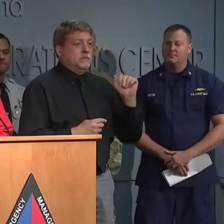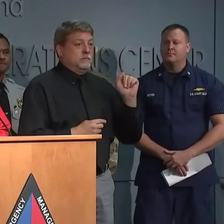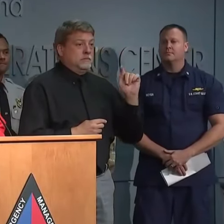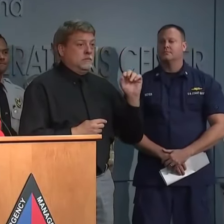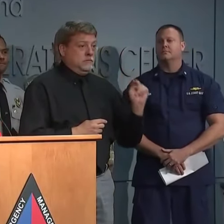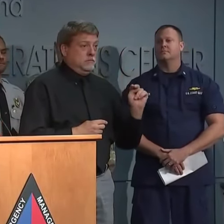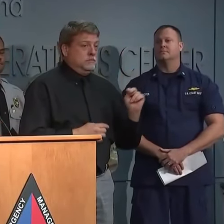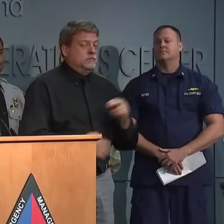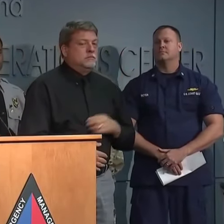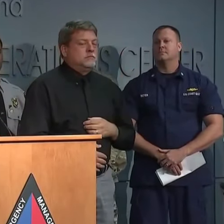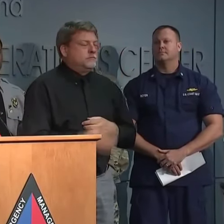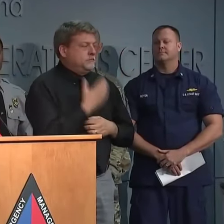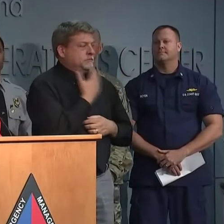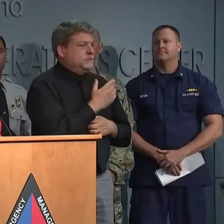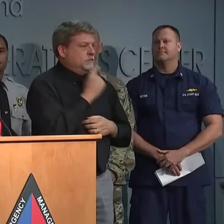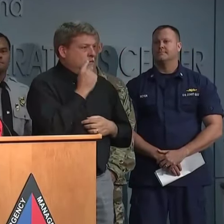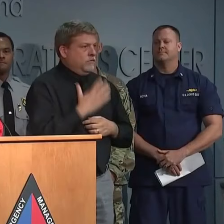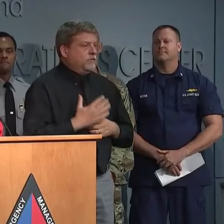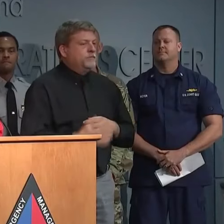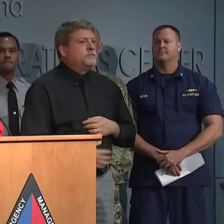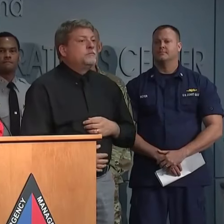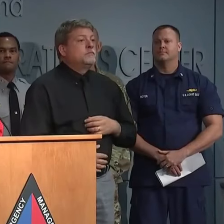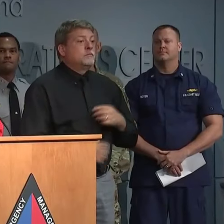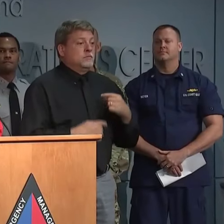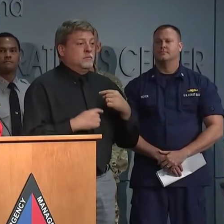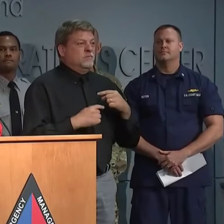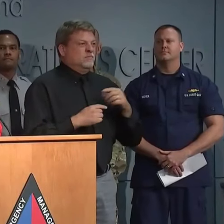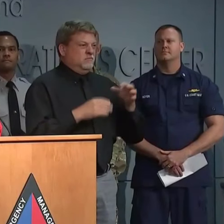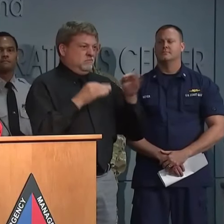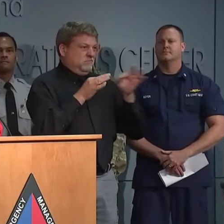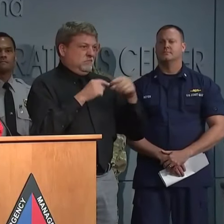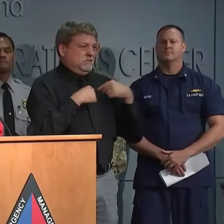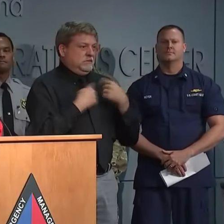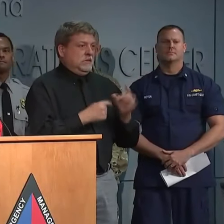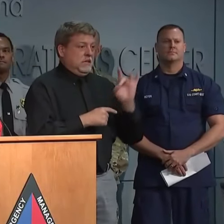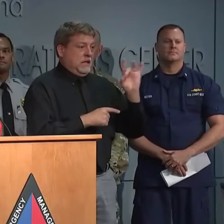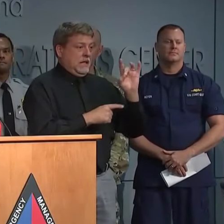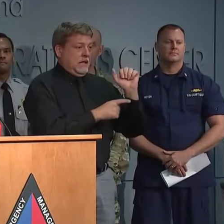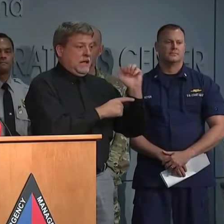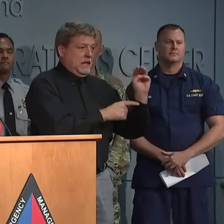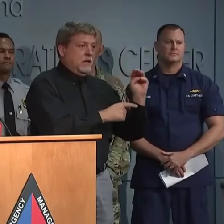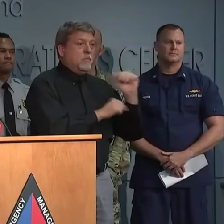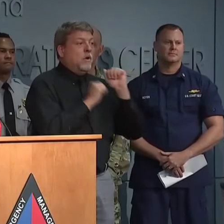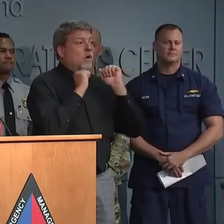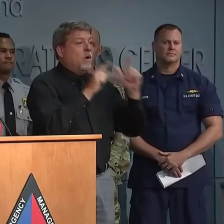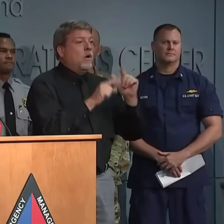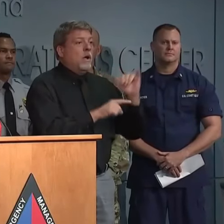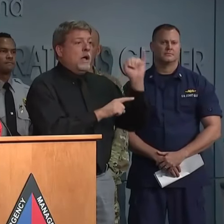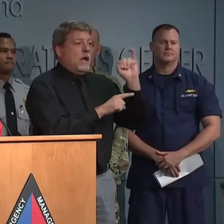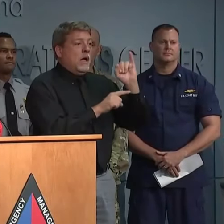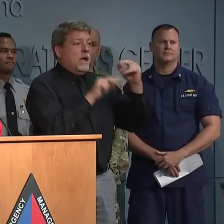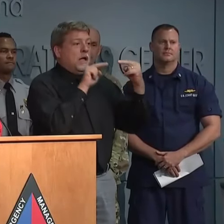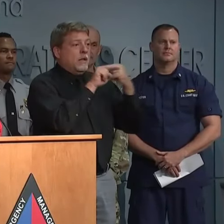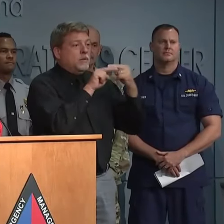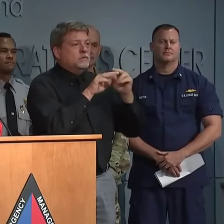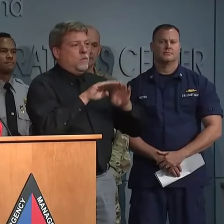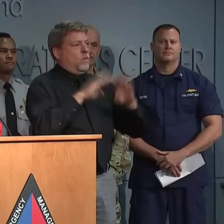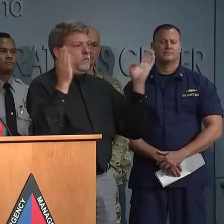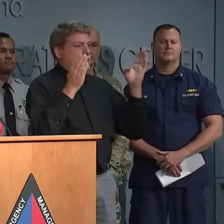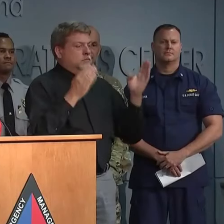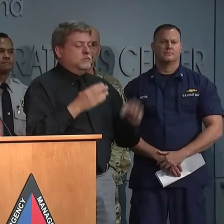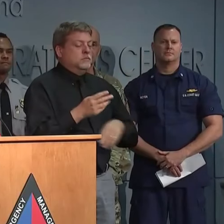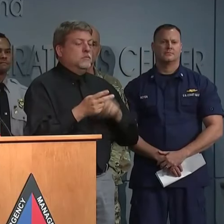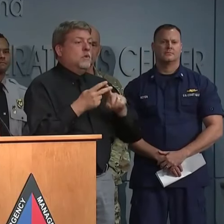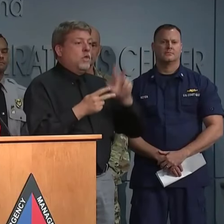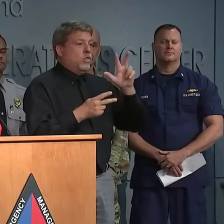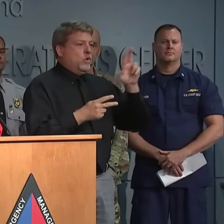Thank you Governor. of 8 o'clock this morning all of our interstates were open. Three U.S. routes